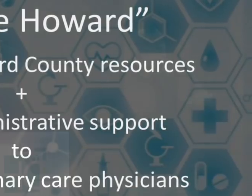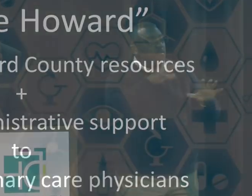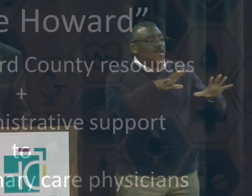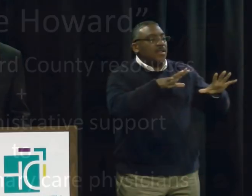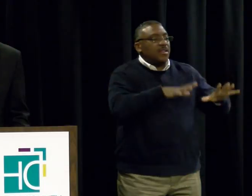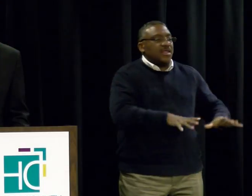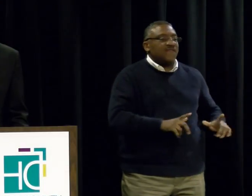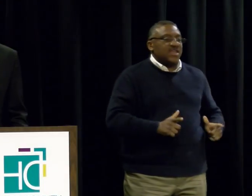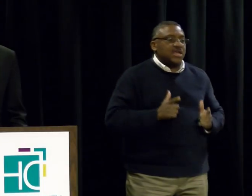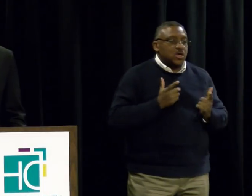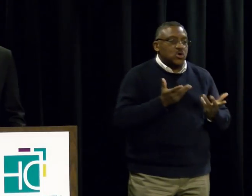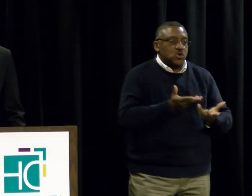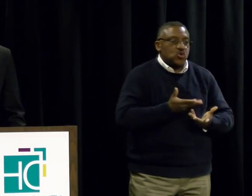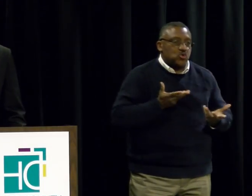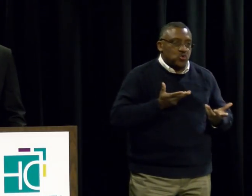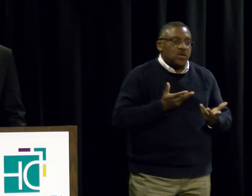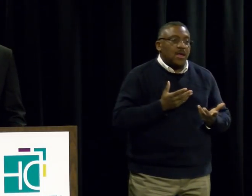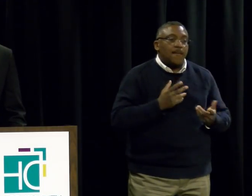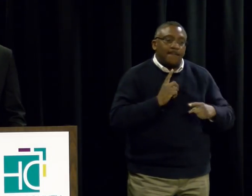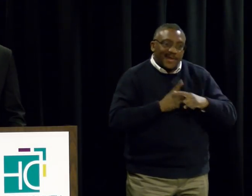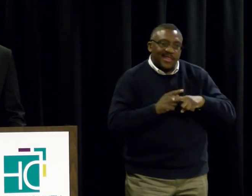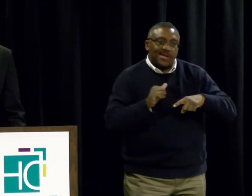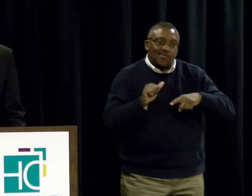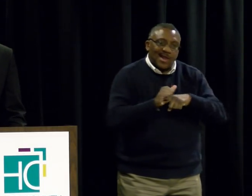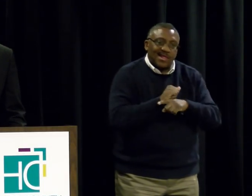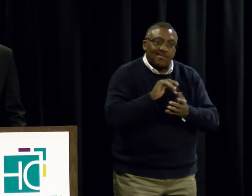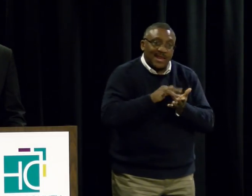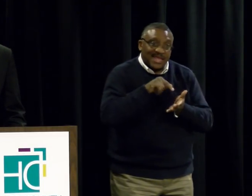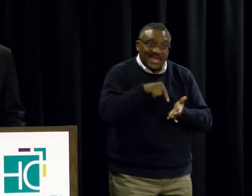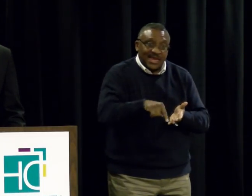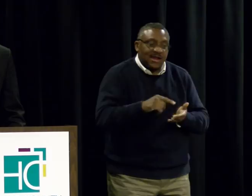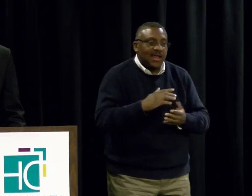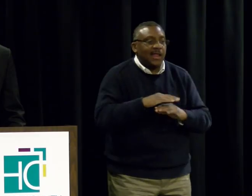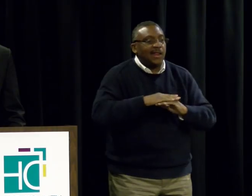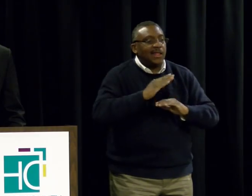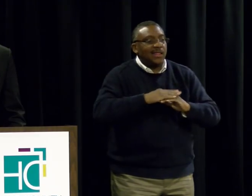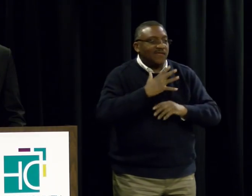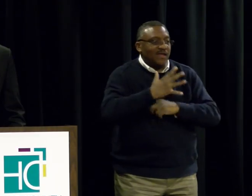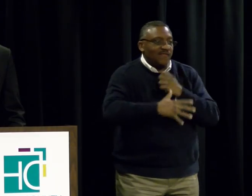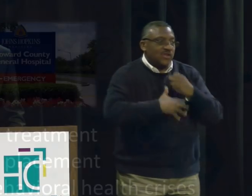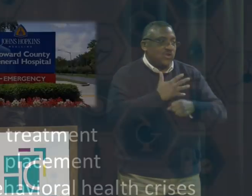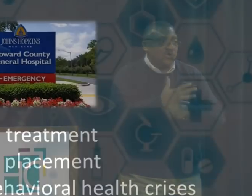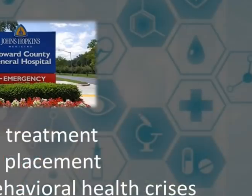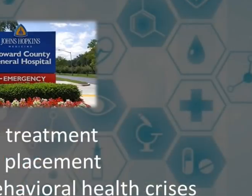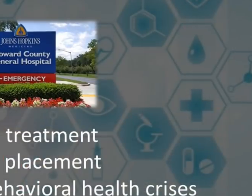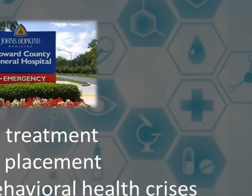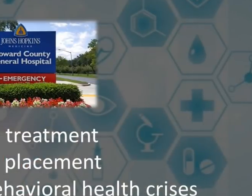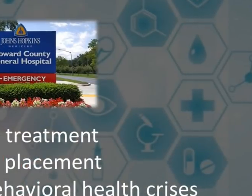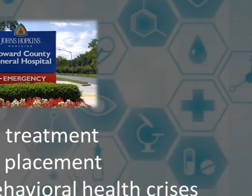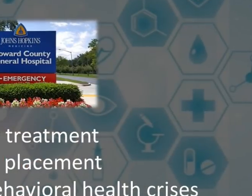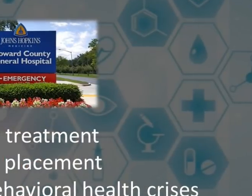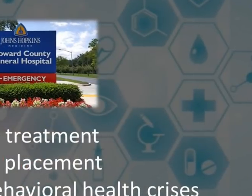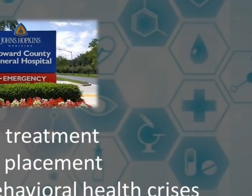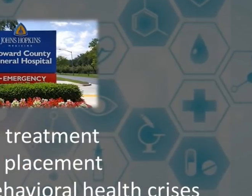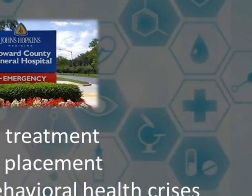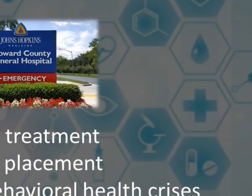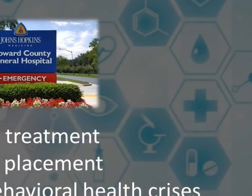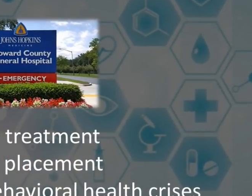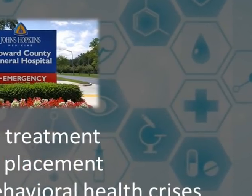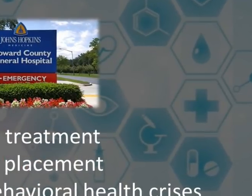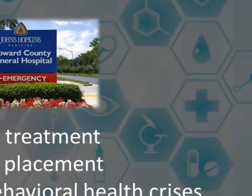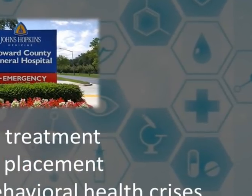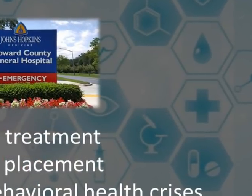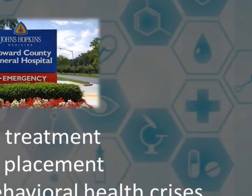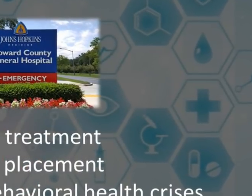least five years. Together, we can make sure that our friends and neighbors who arrive in the emergency